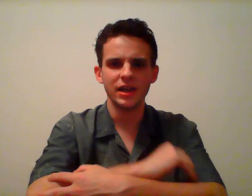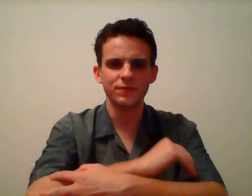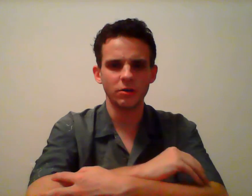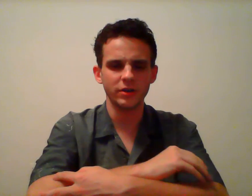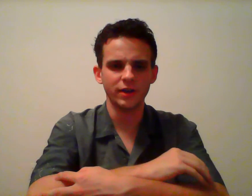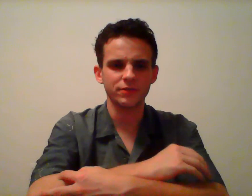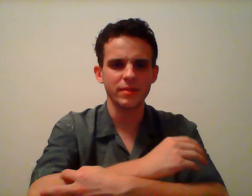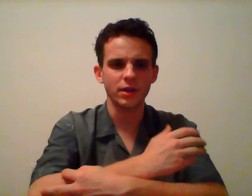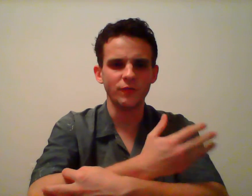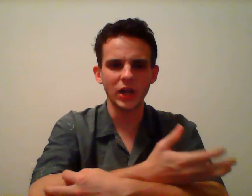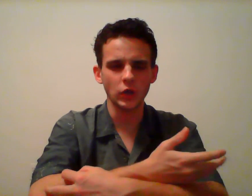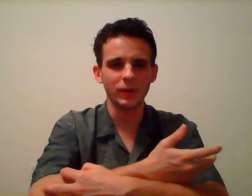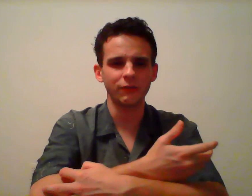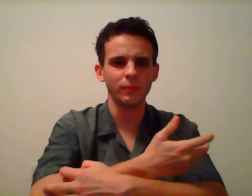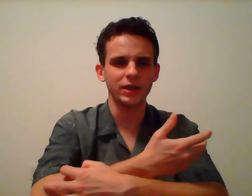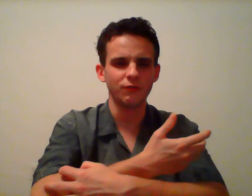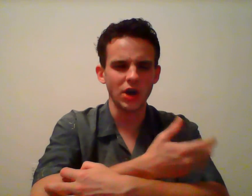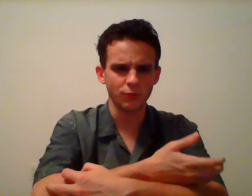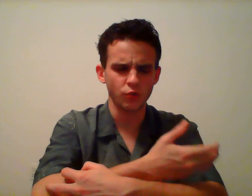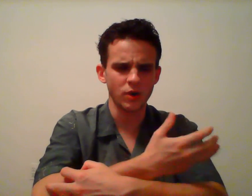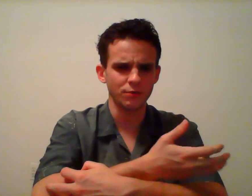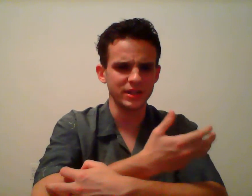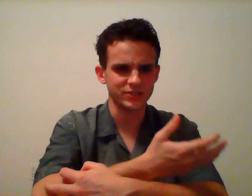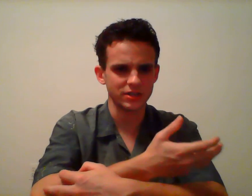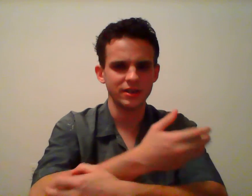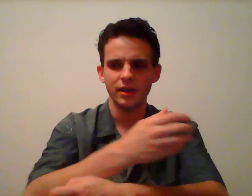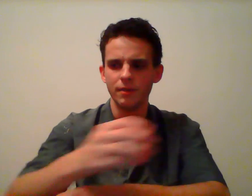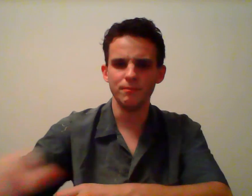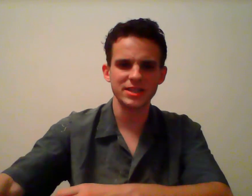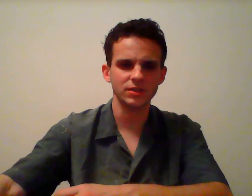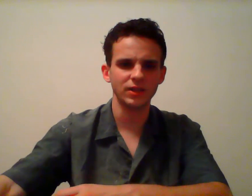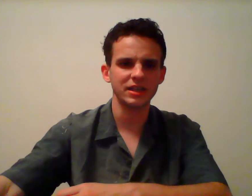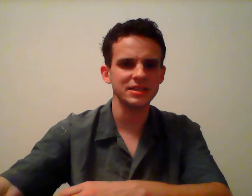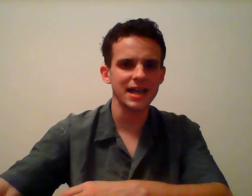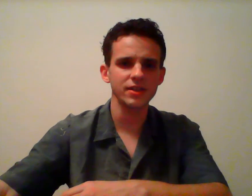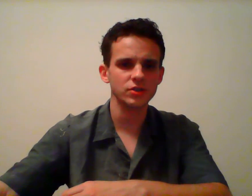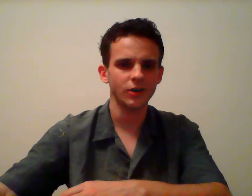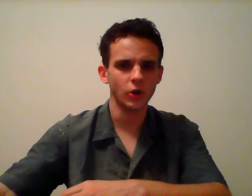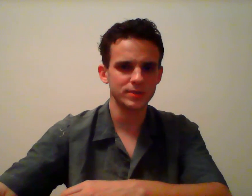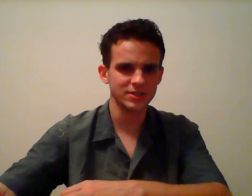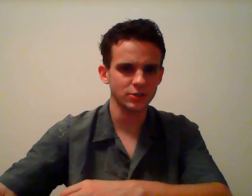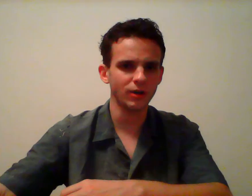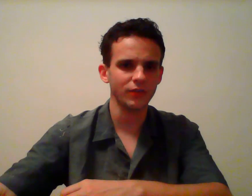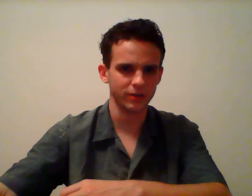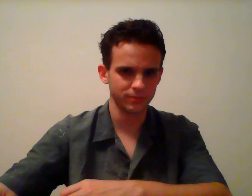If there are enough to make a follow-up, I will make a follow-up for whoever needs it. Best of luck in Dallas. Hope to see you all there.